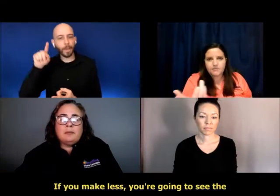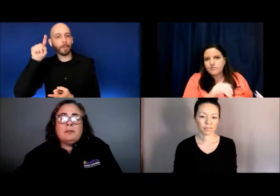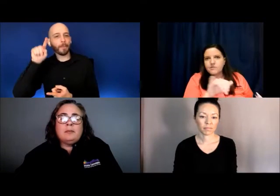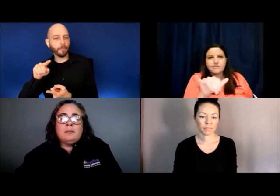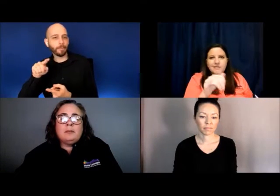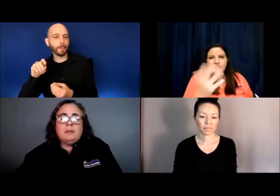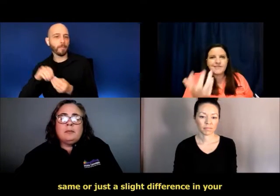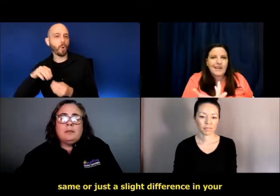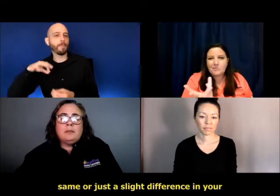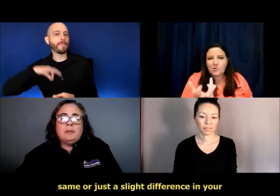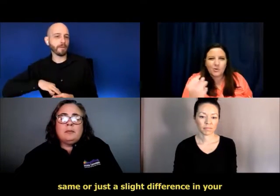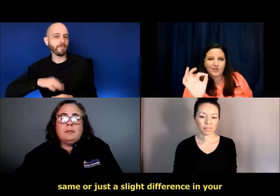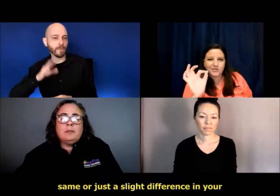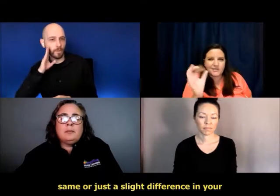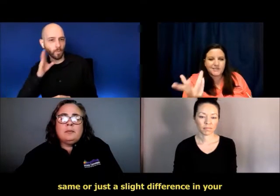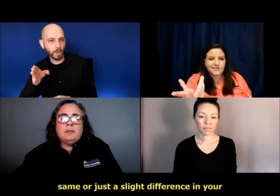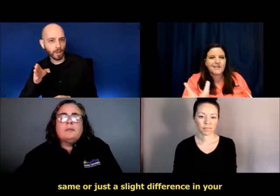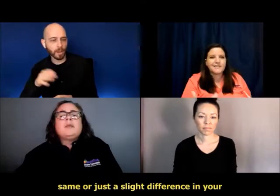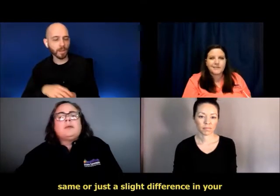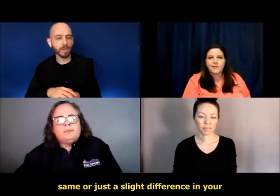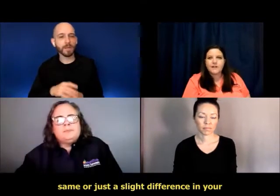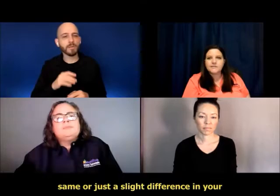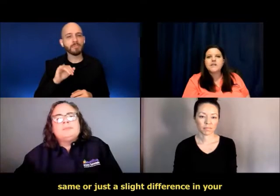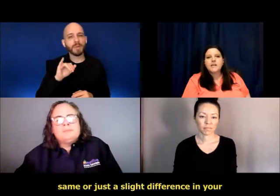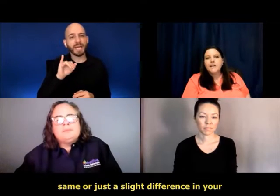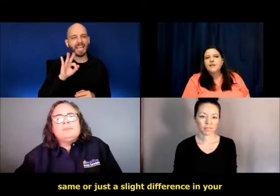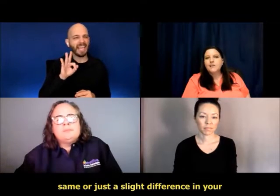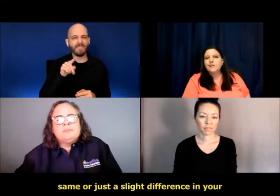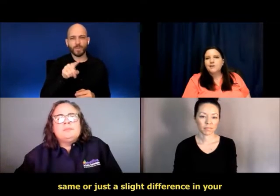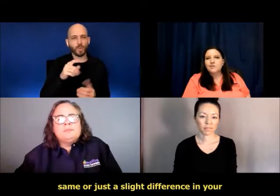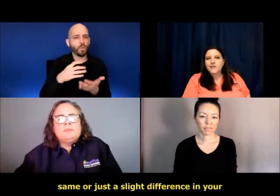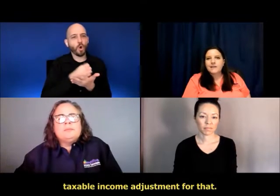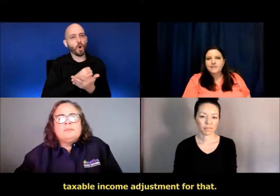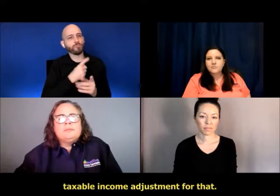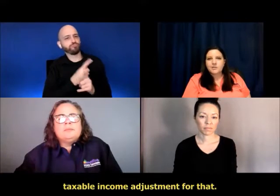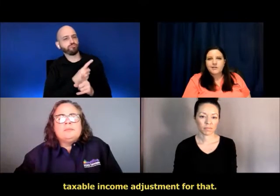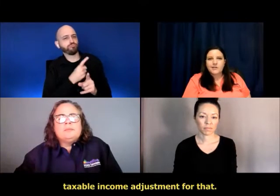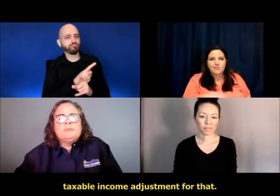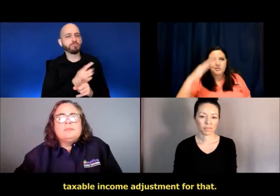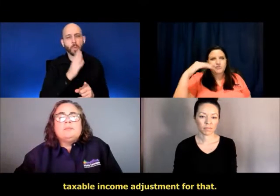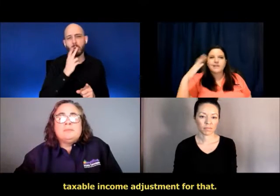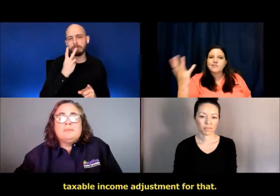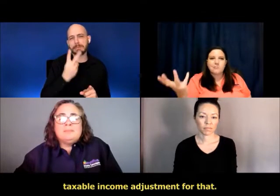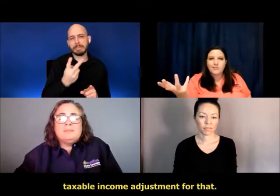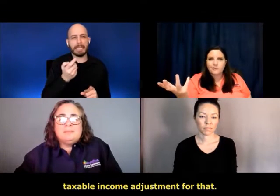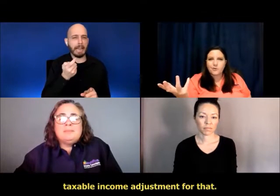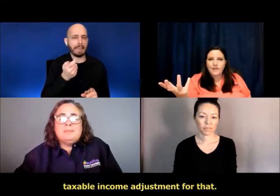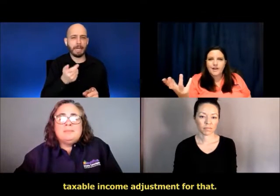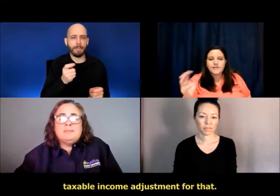see, um, the same or just a slight difference in your taxable income adjustment for that.